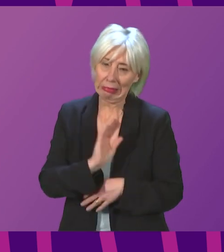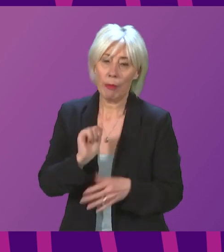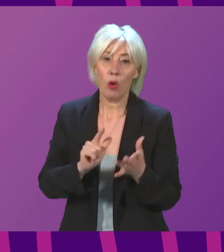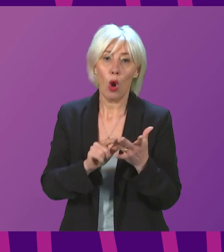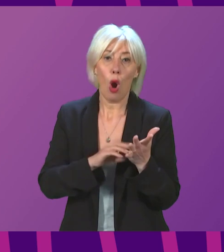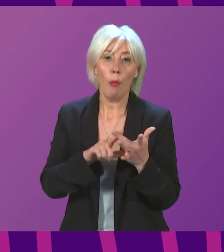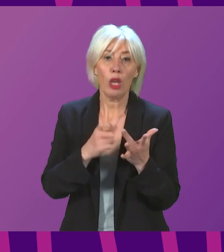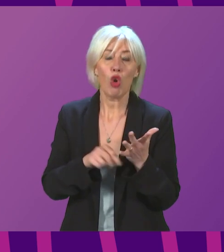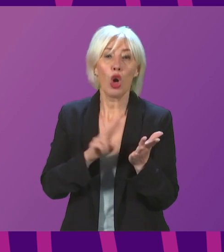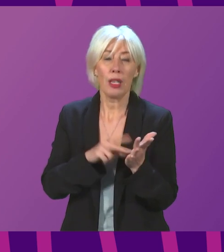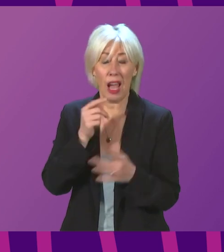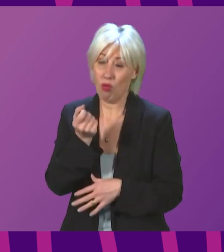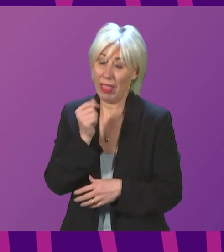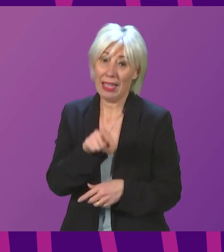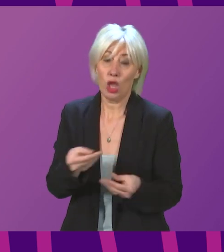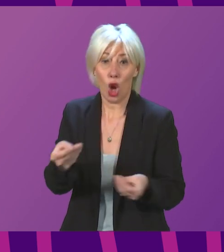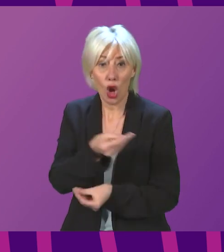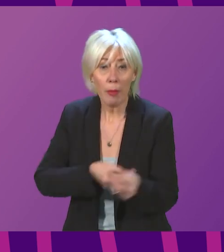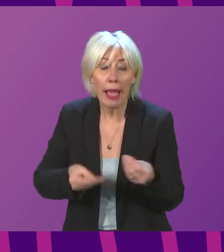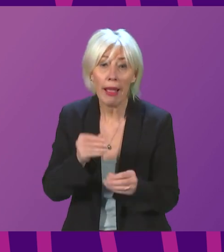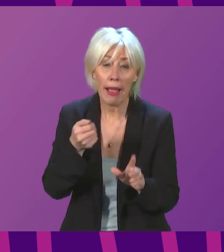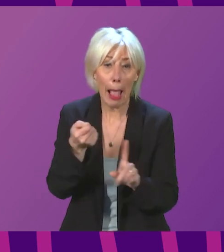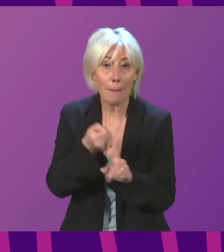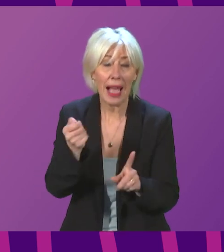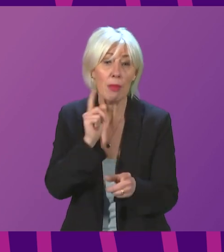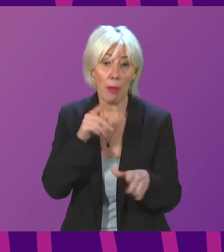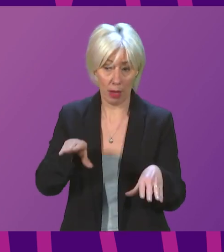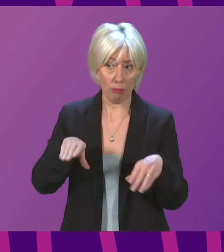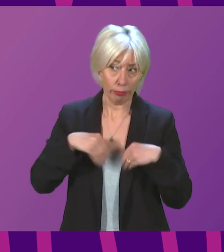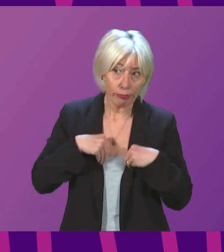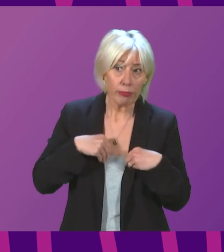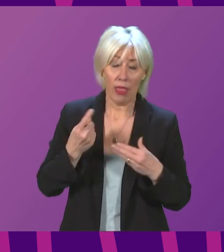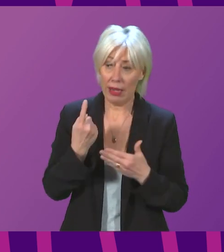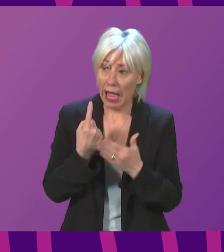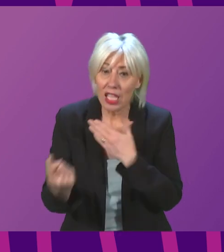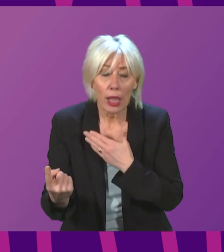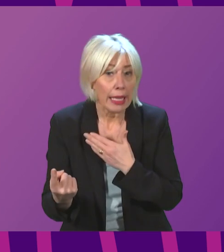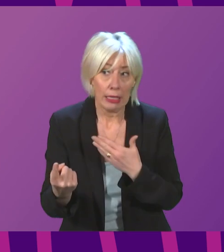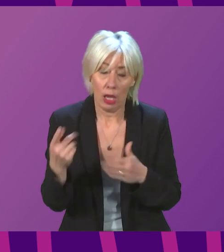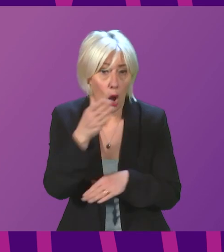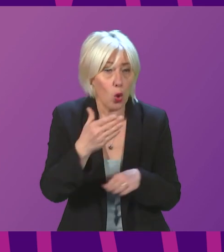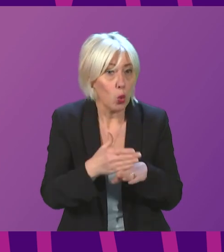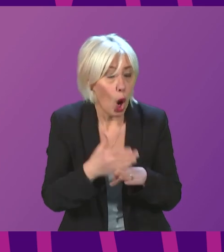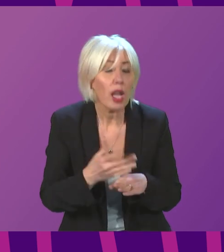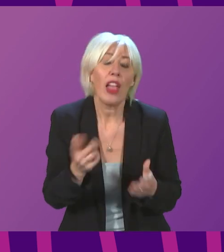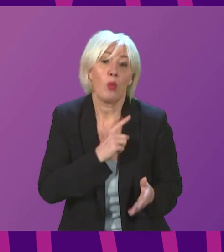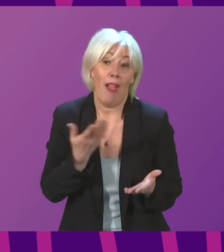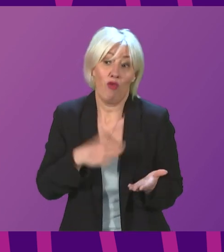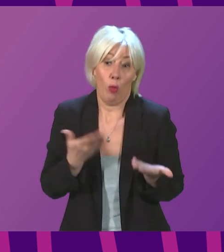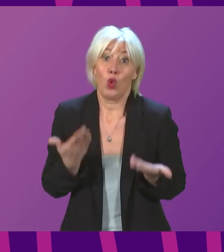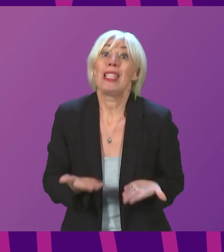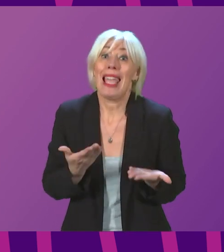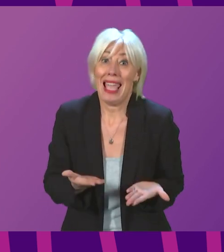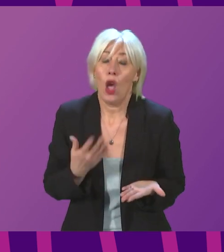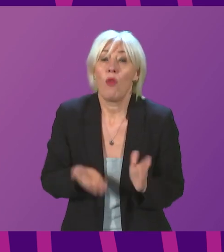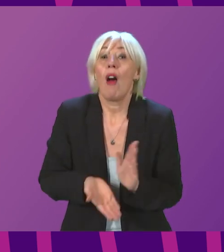recognise the impact on the economy of people becoming infected and people having to self-isolate, which is why, from today, actually, we